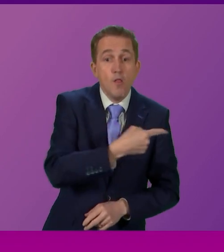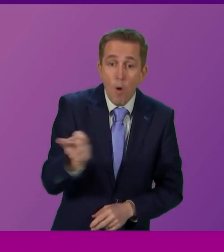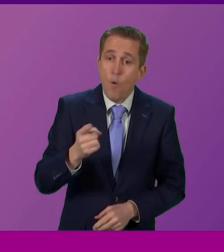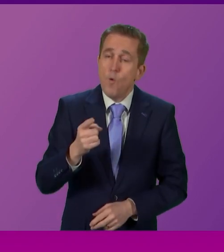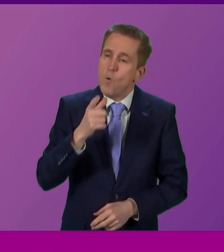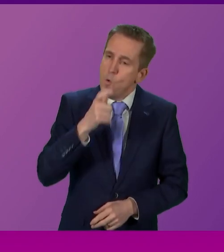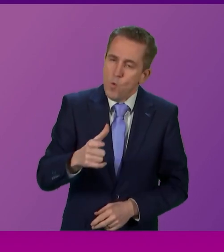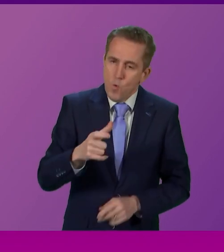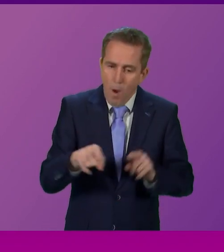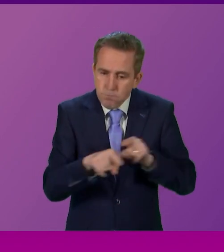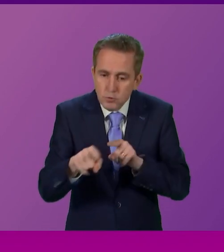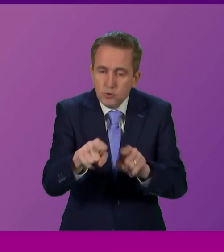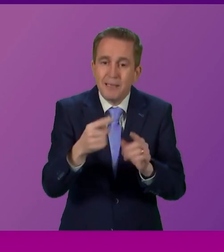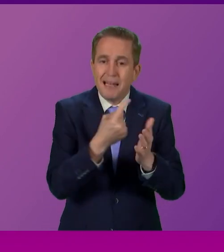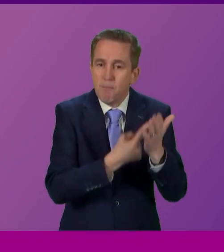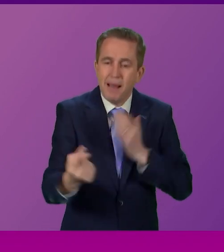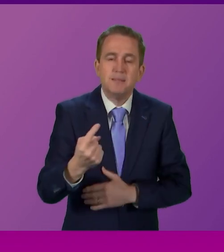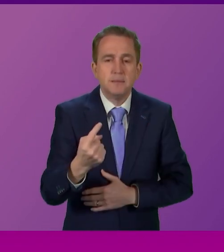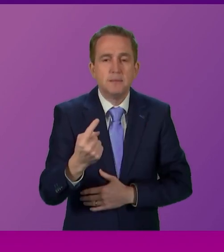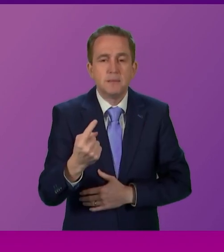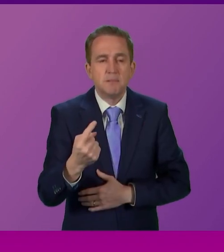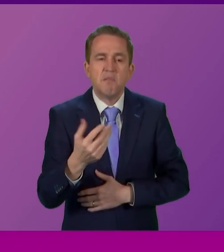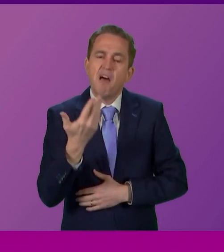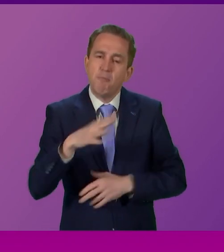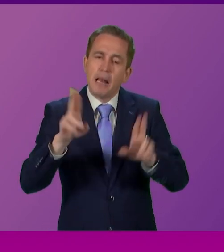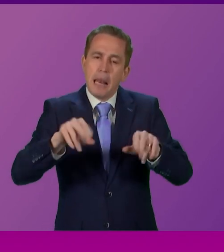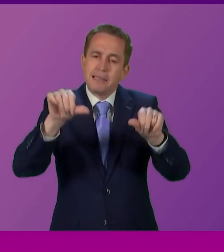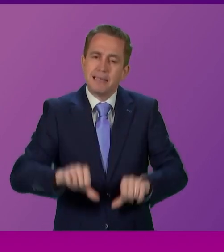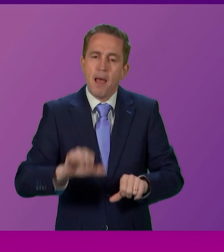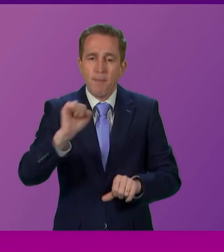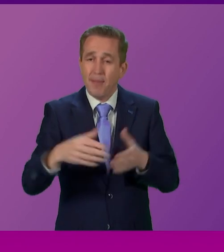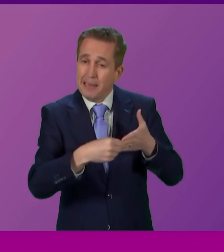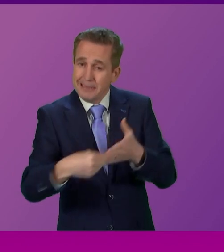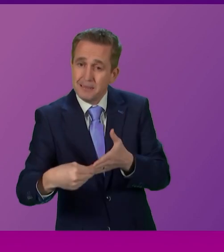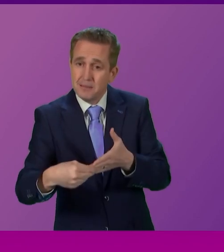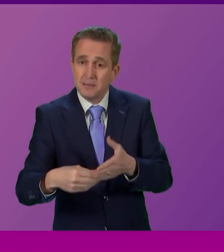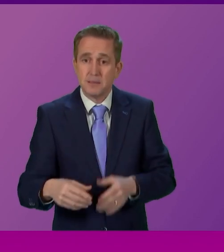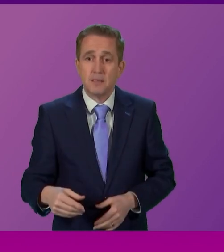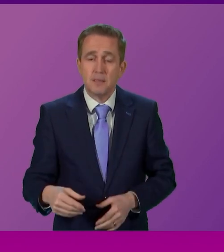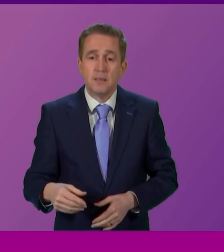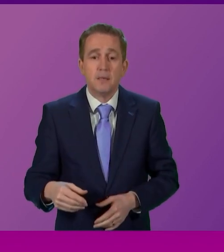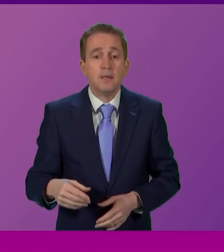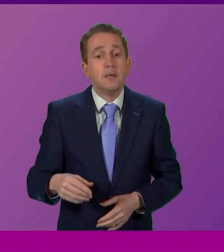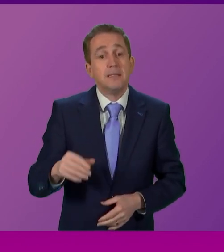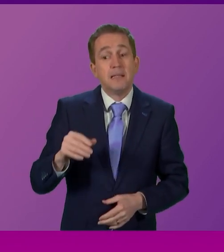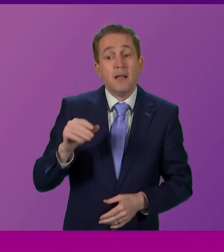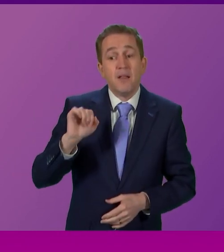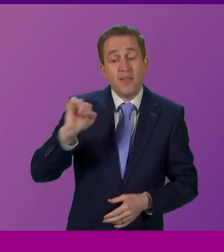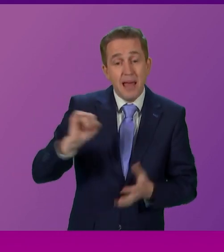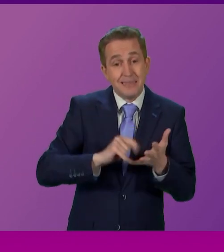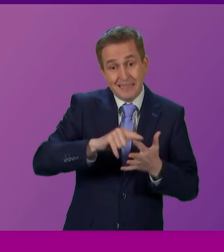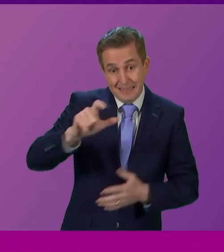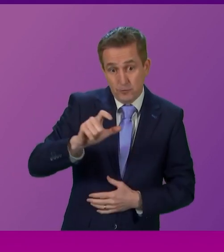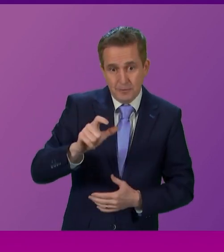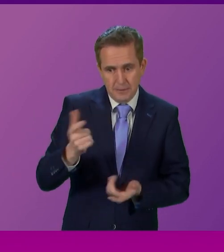independence have been sorely failed by their leadership. Despite the Cabinet Secretary's rhetoric, there is a route to the